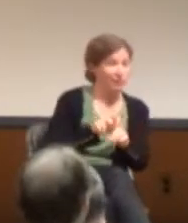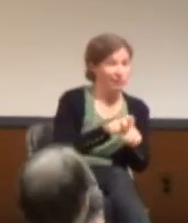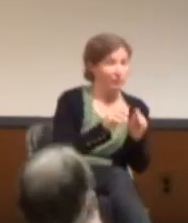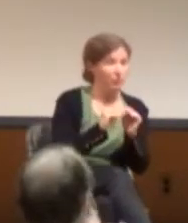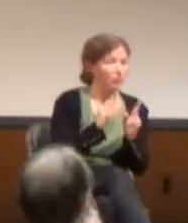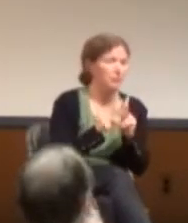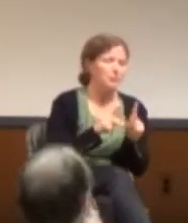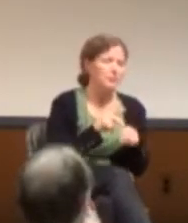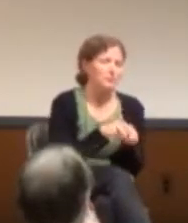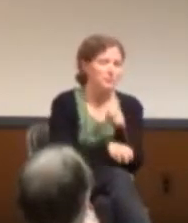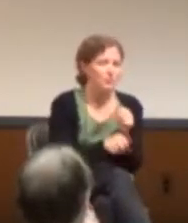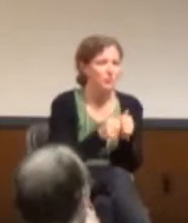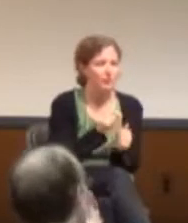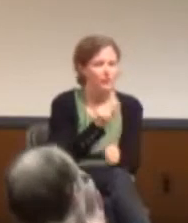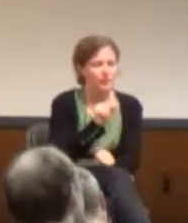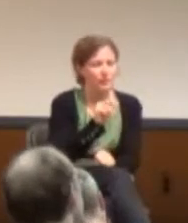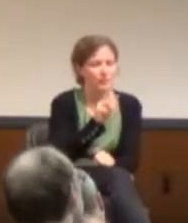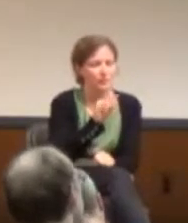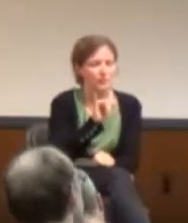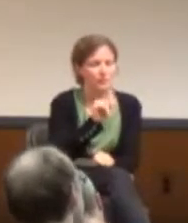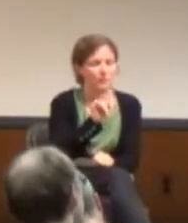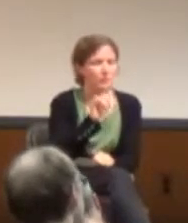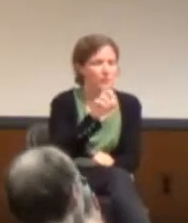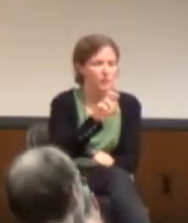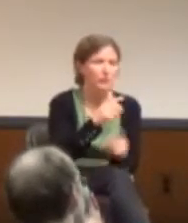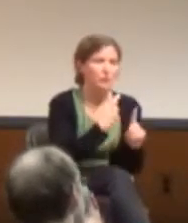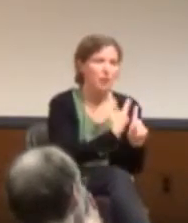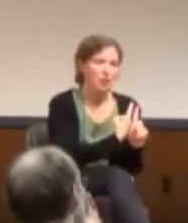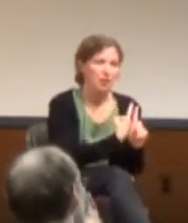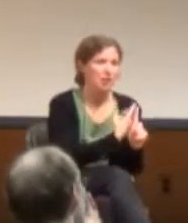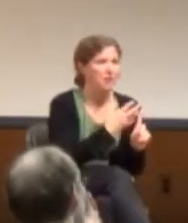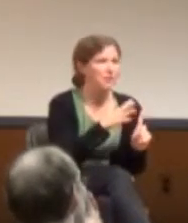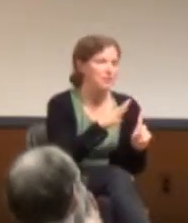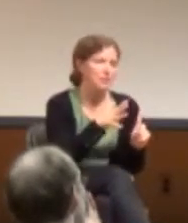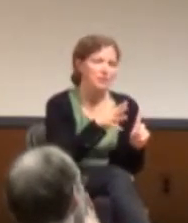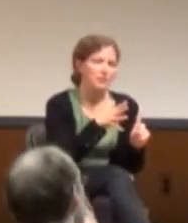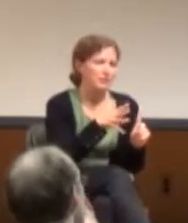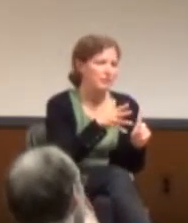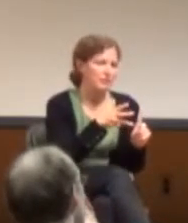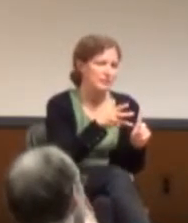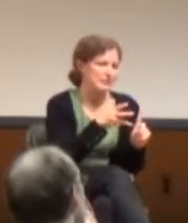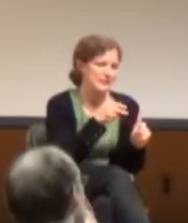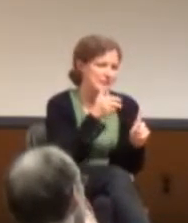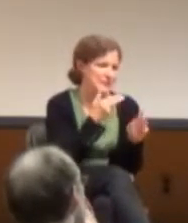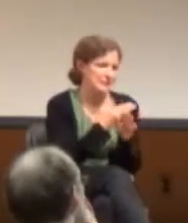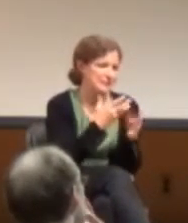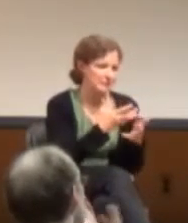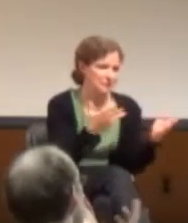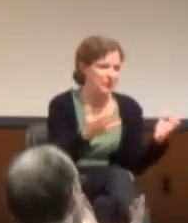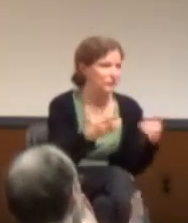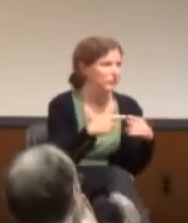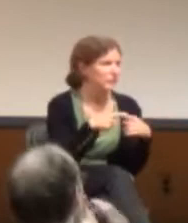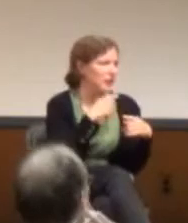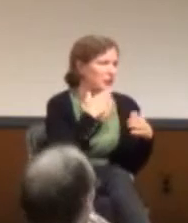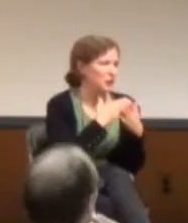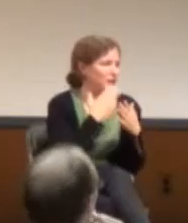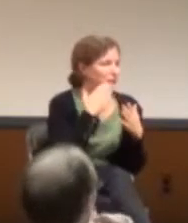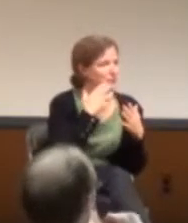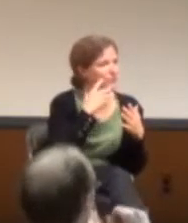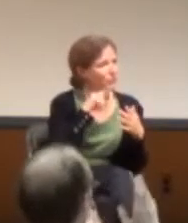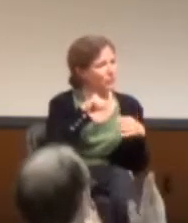So, that's probably the one that's very underwhelming in terms of covering asexuality,